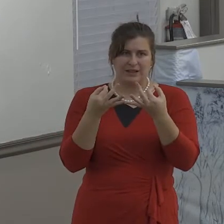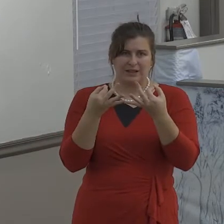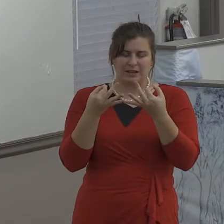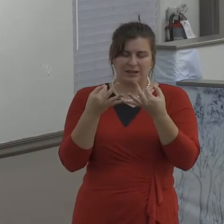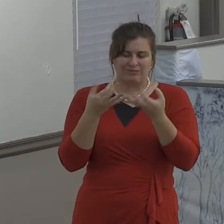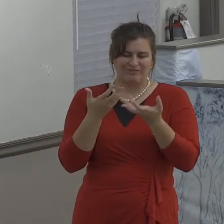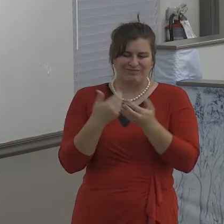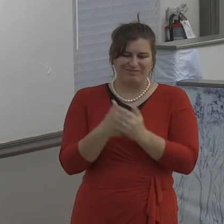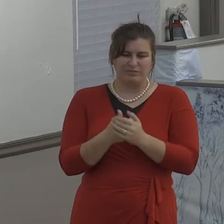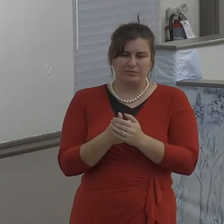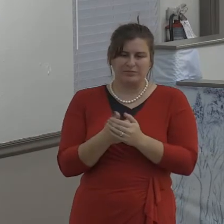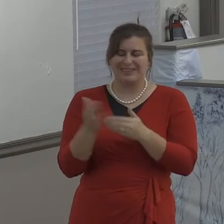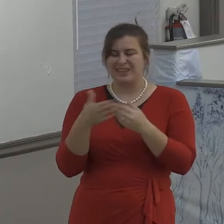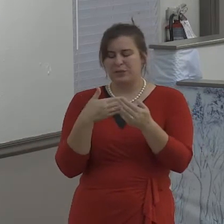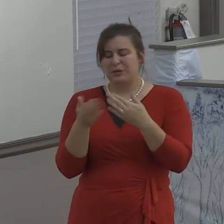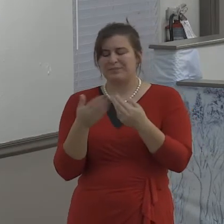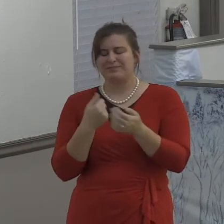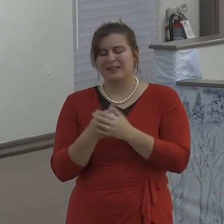house.